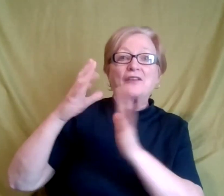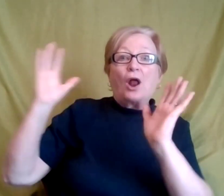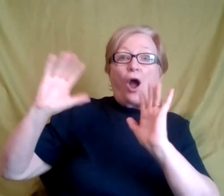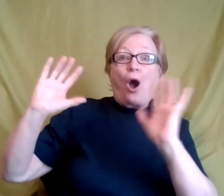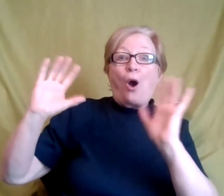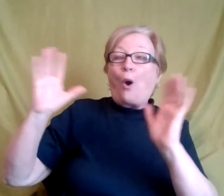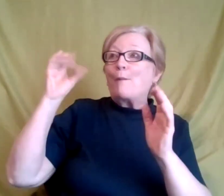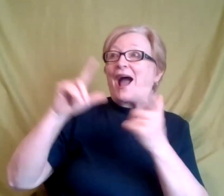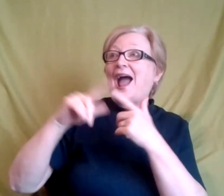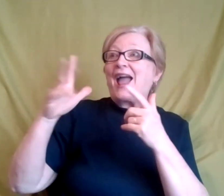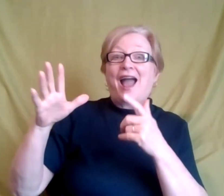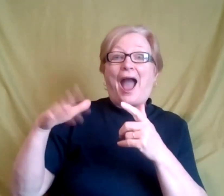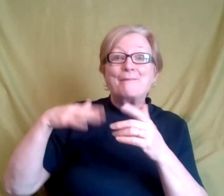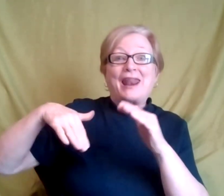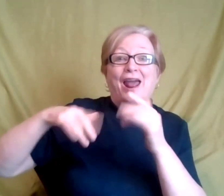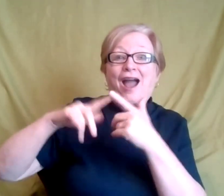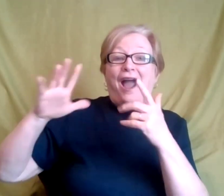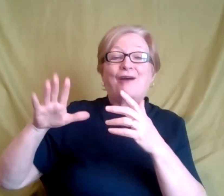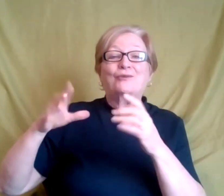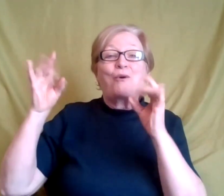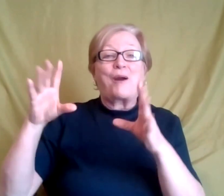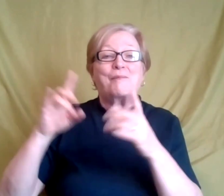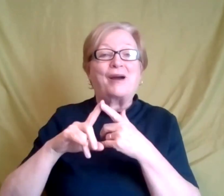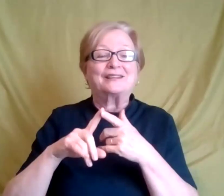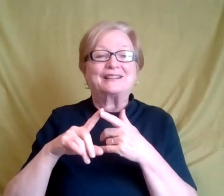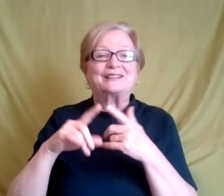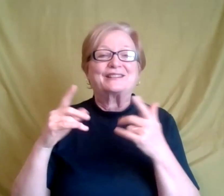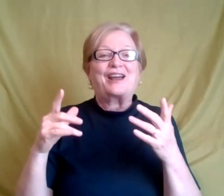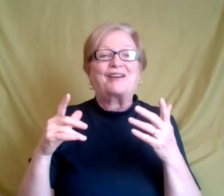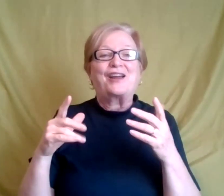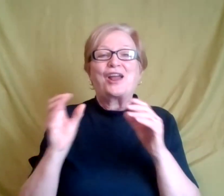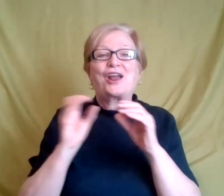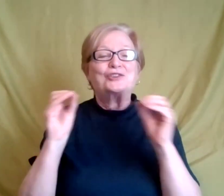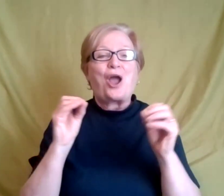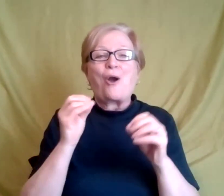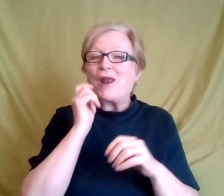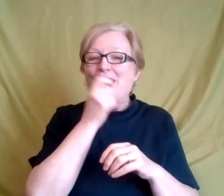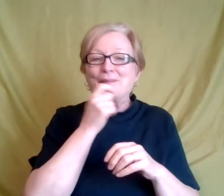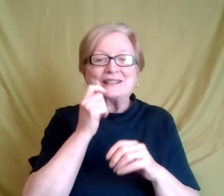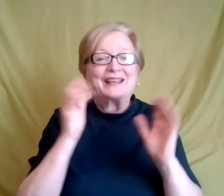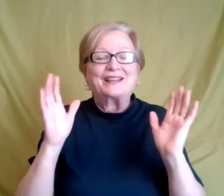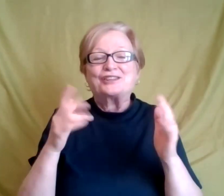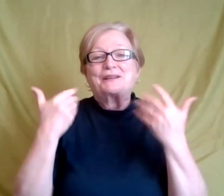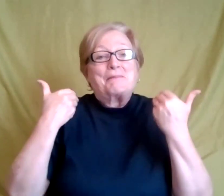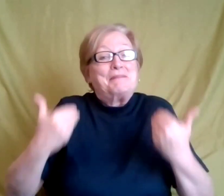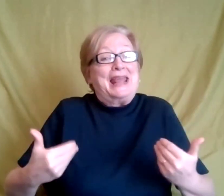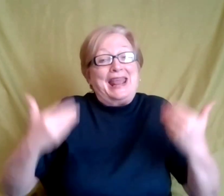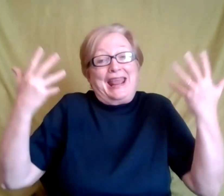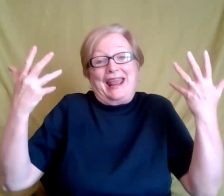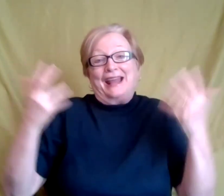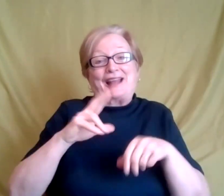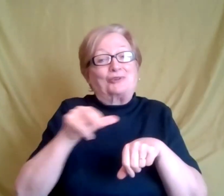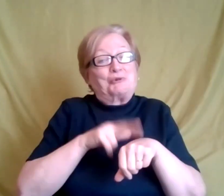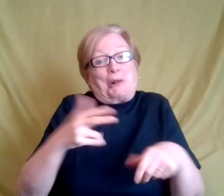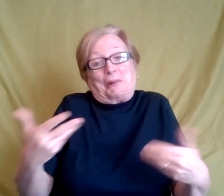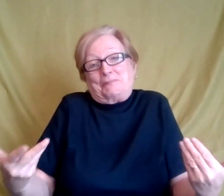horrible. So, so right now, no lipstick, you know, this is just me and all my, in